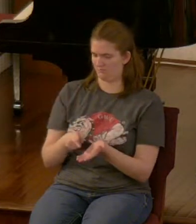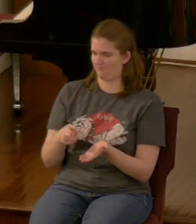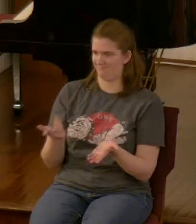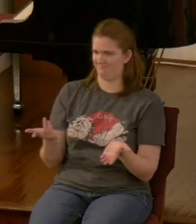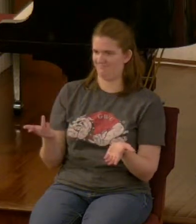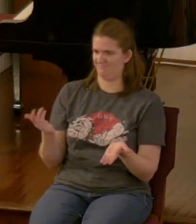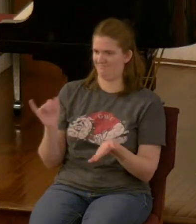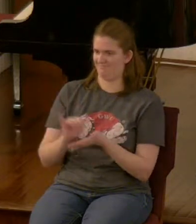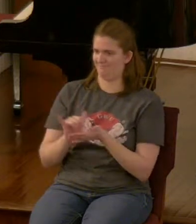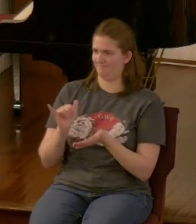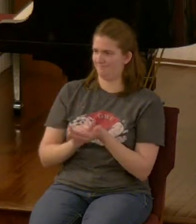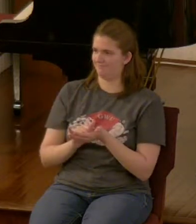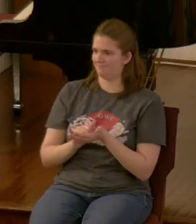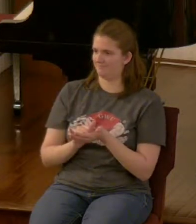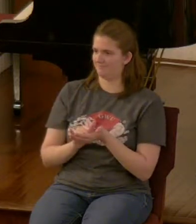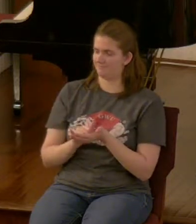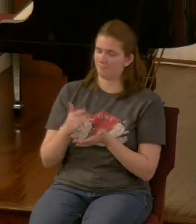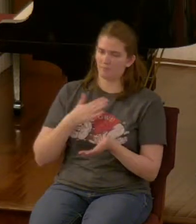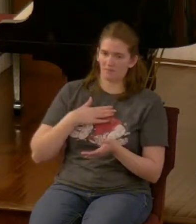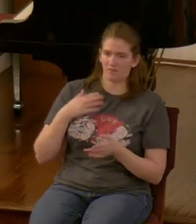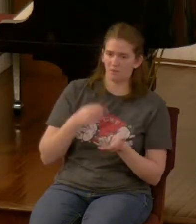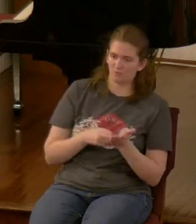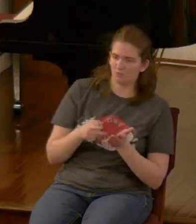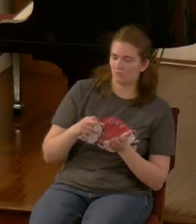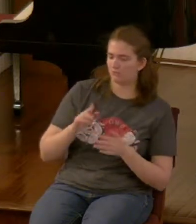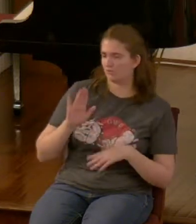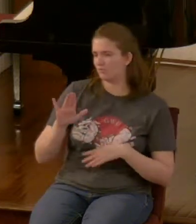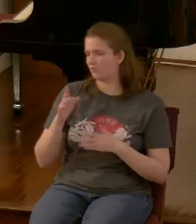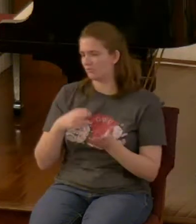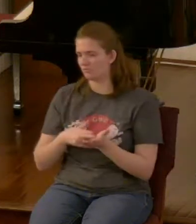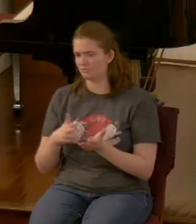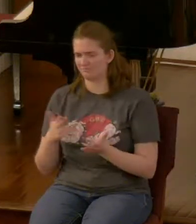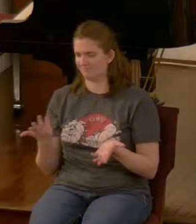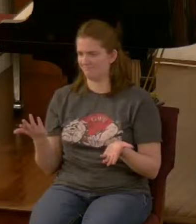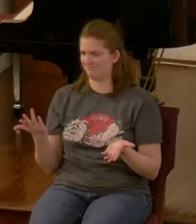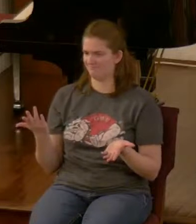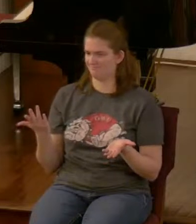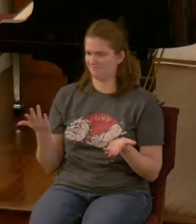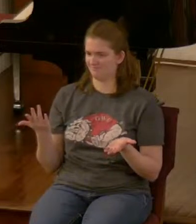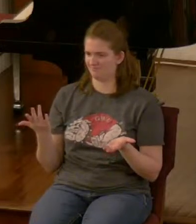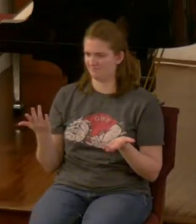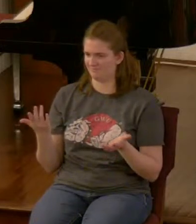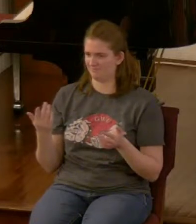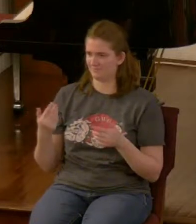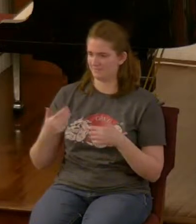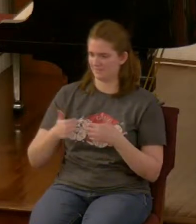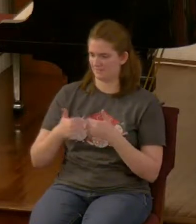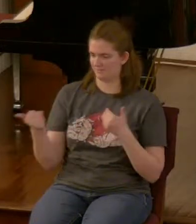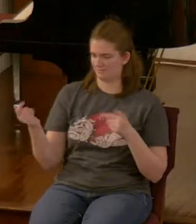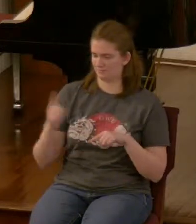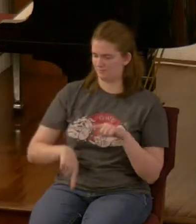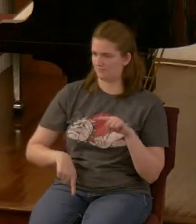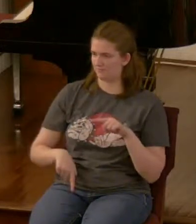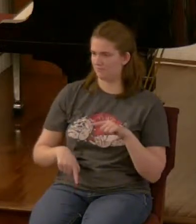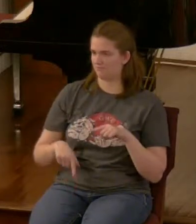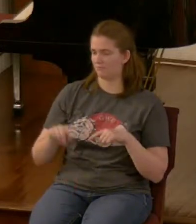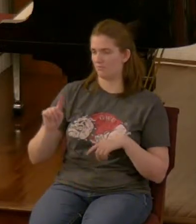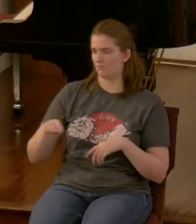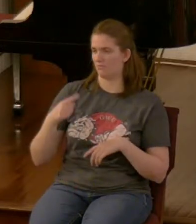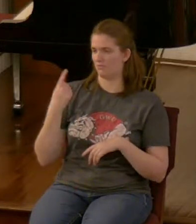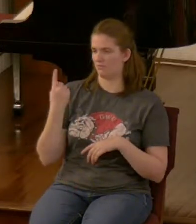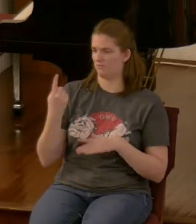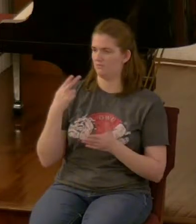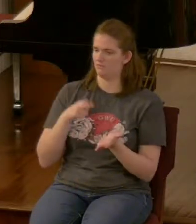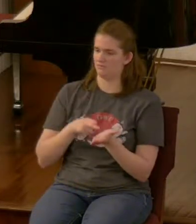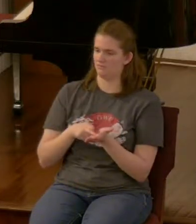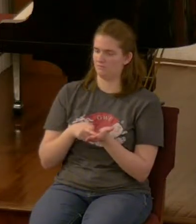what is true for me and what is true for you they cannot be separate things there is only one truth